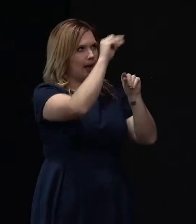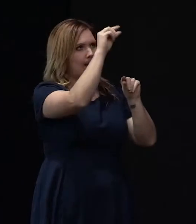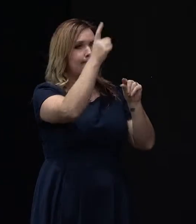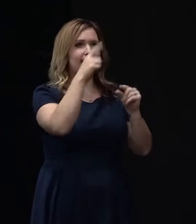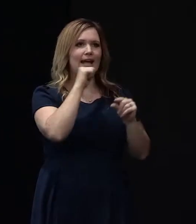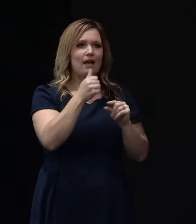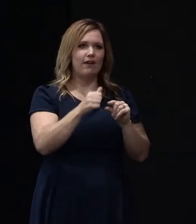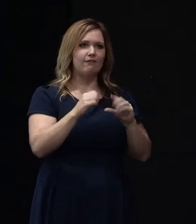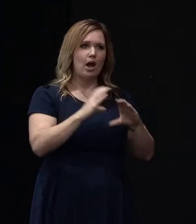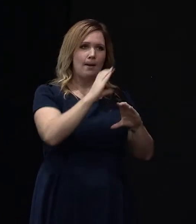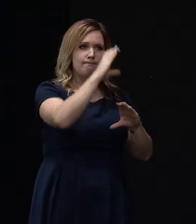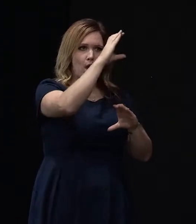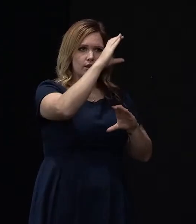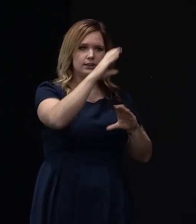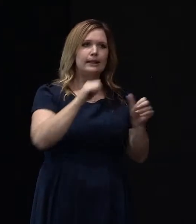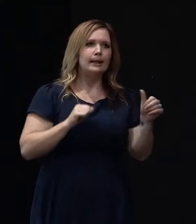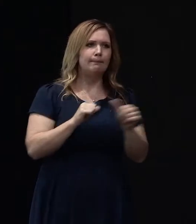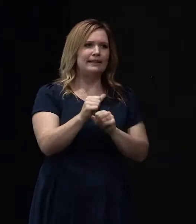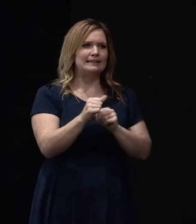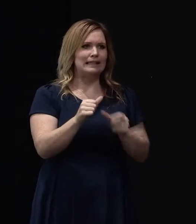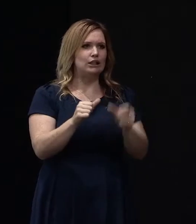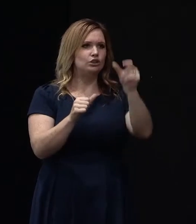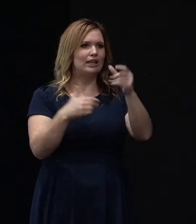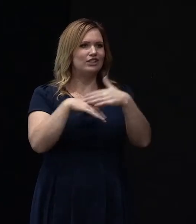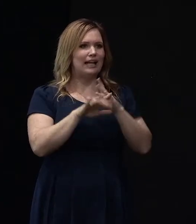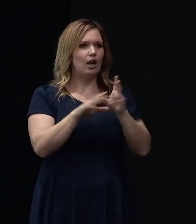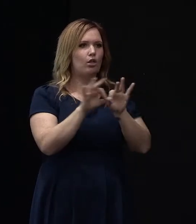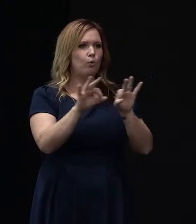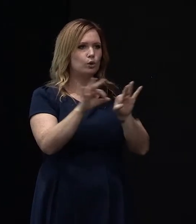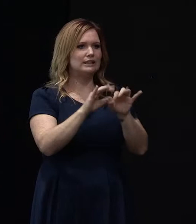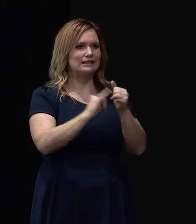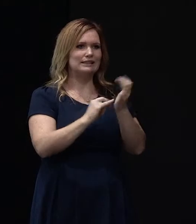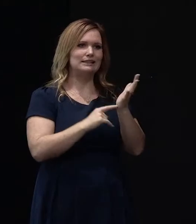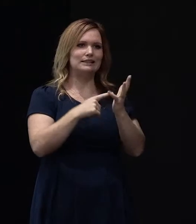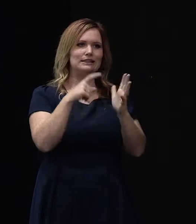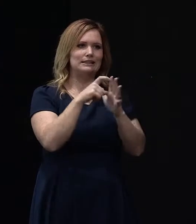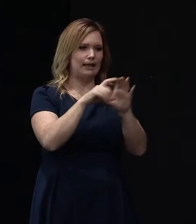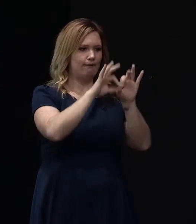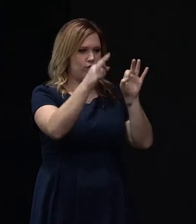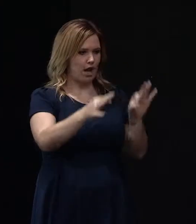then the insulation is best placed within the stud framing. Okay.